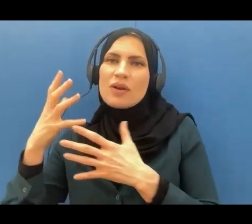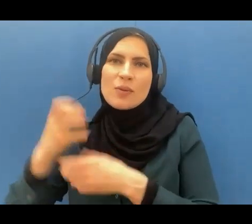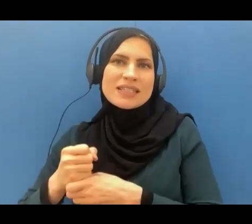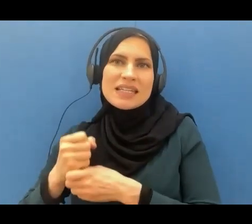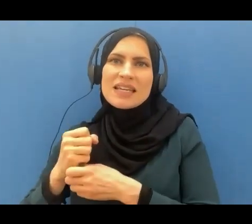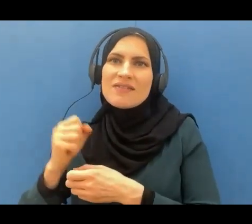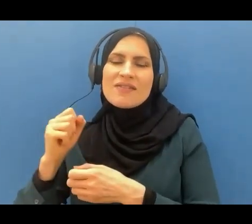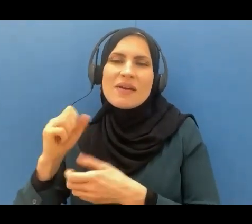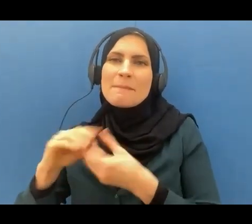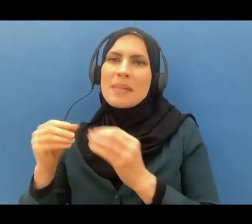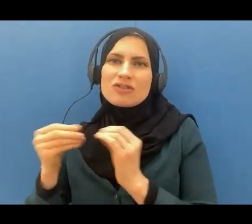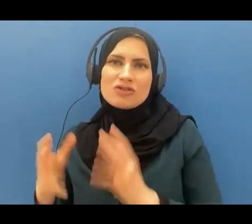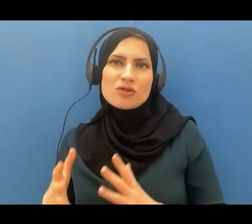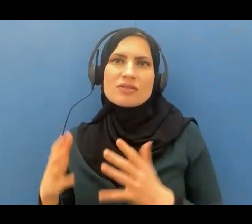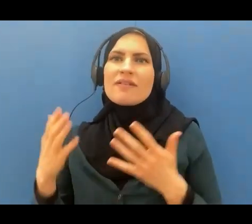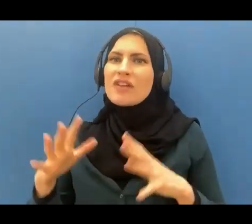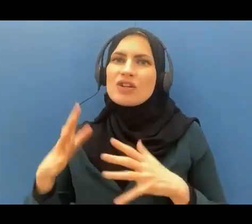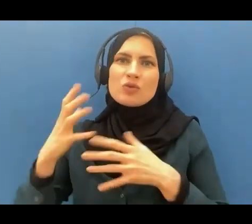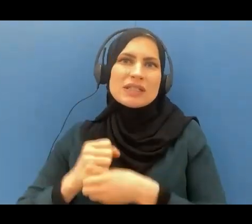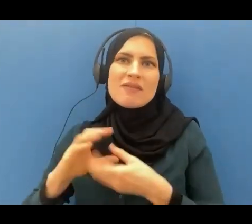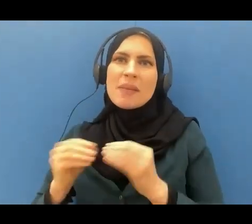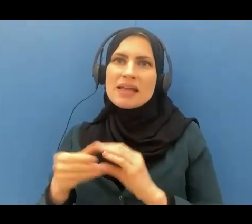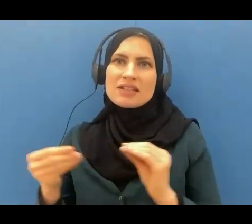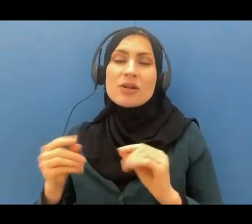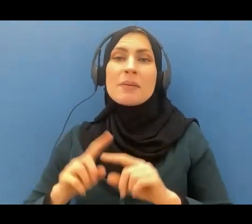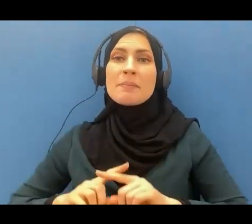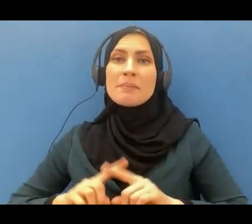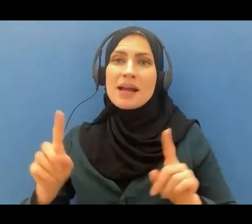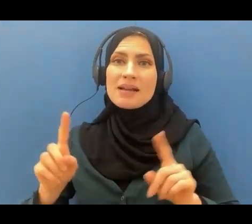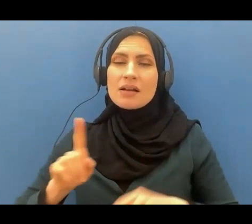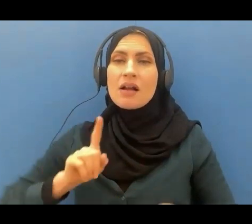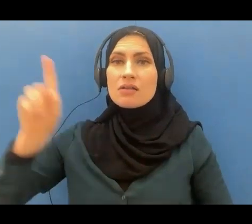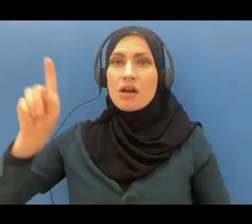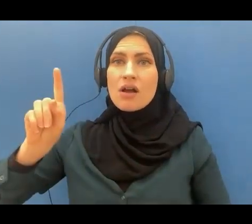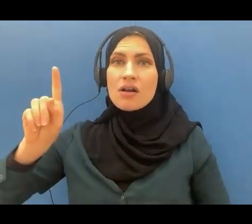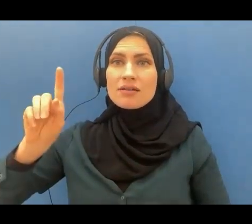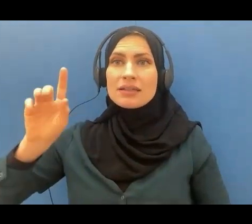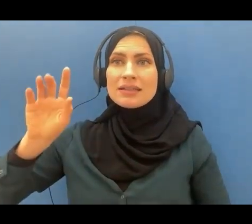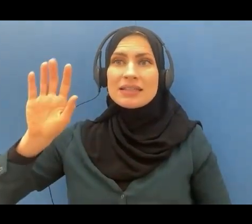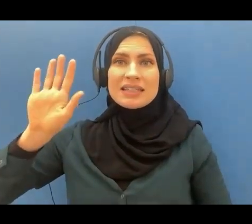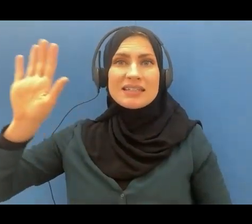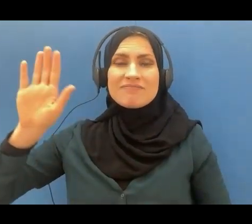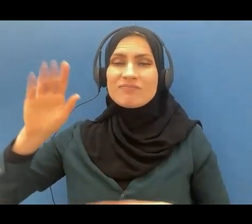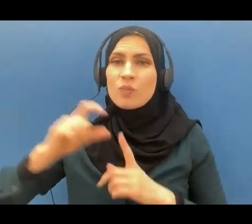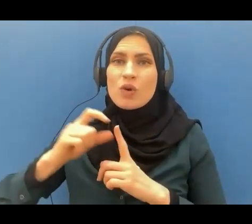but the word of Allah again is the disbelievers has come to pass